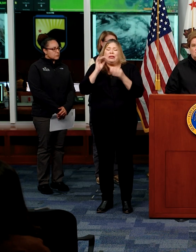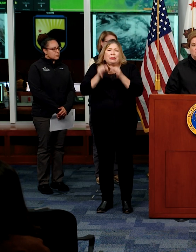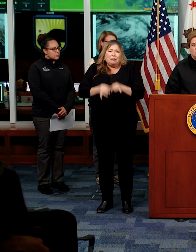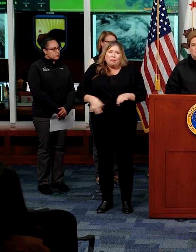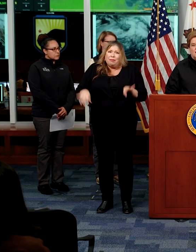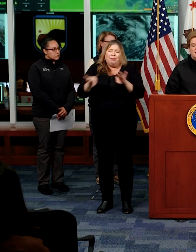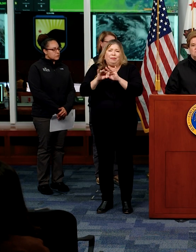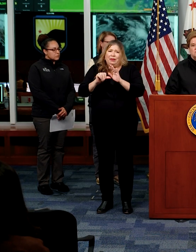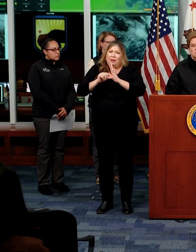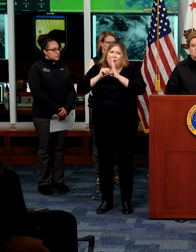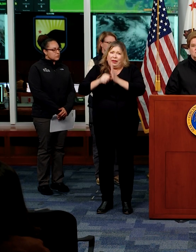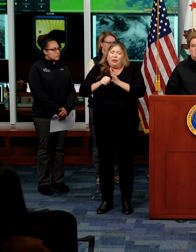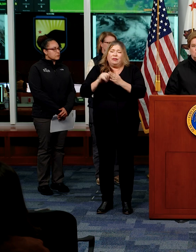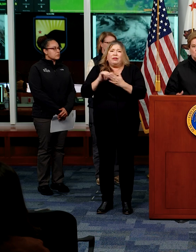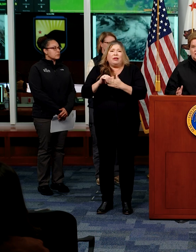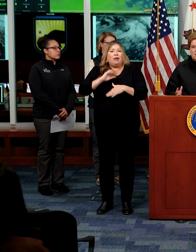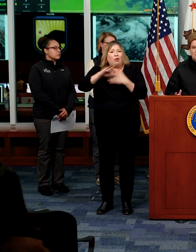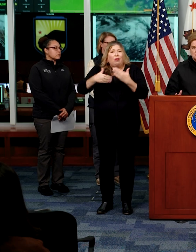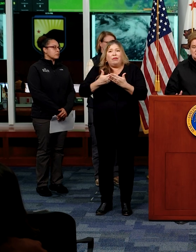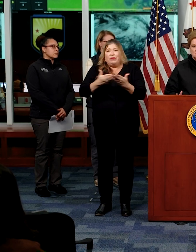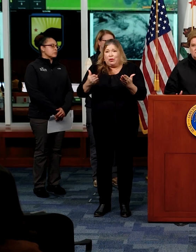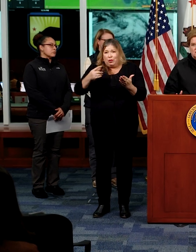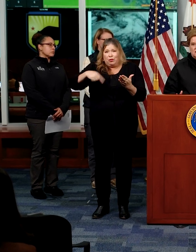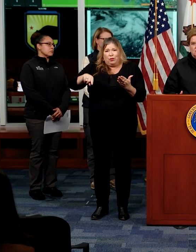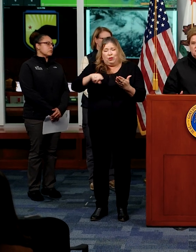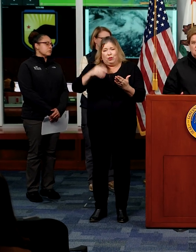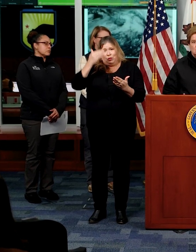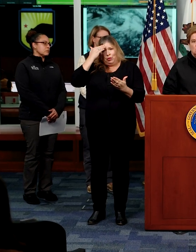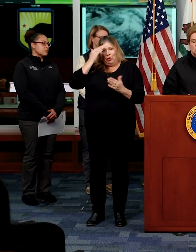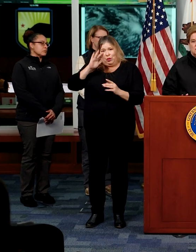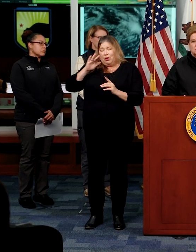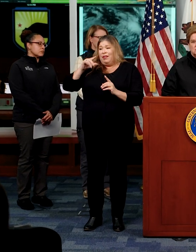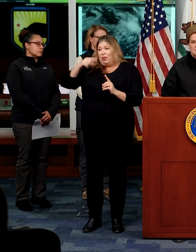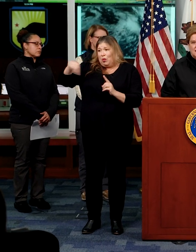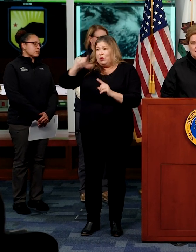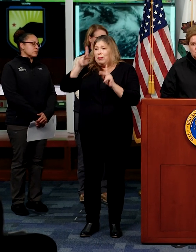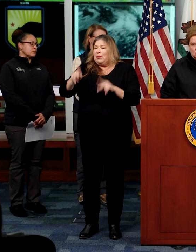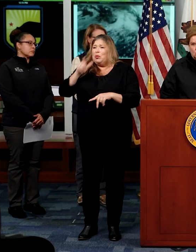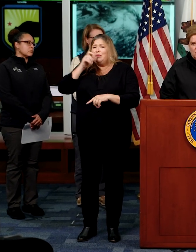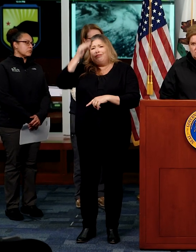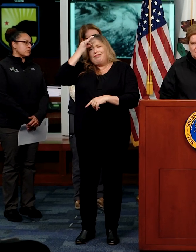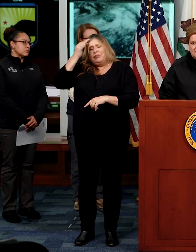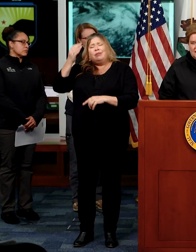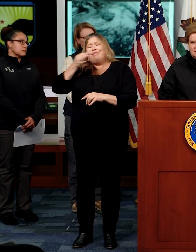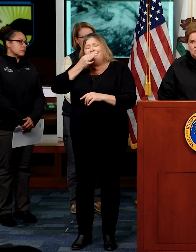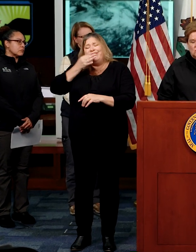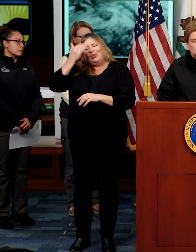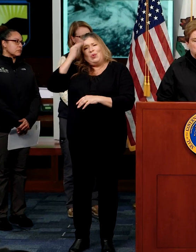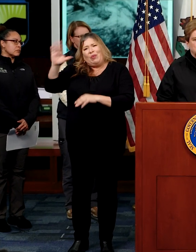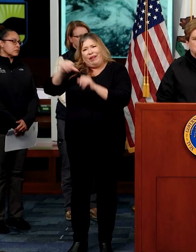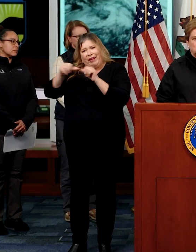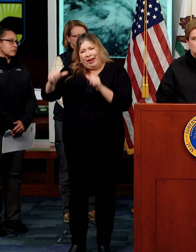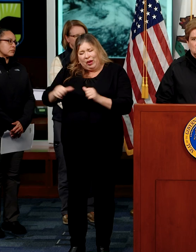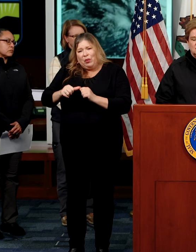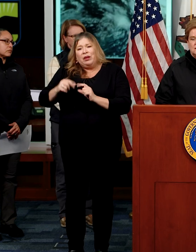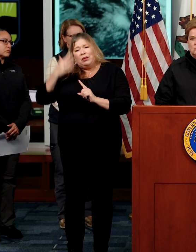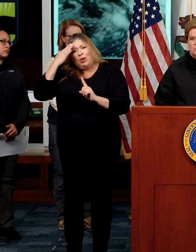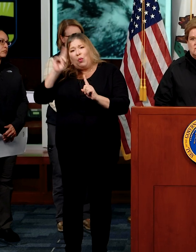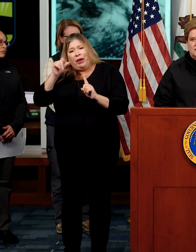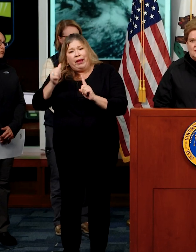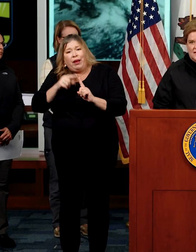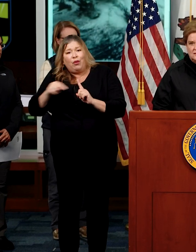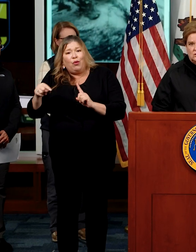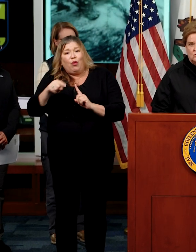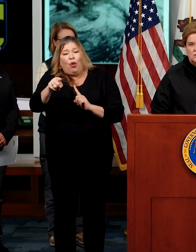that we have folks who are cognizant of their area, who understand where they can go, most importantly,